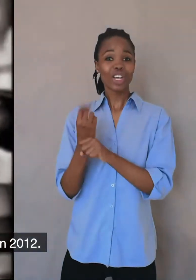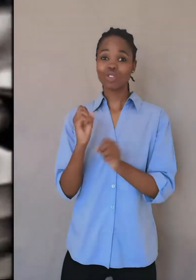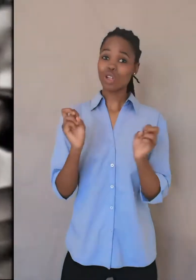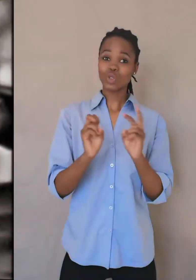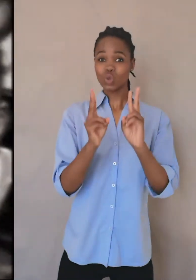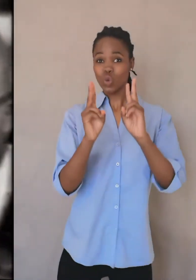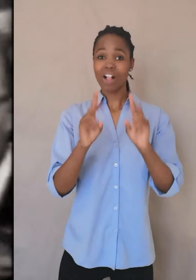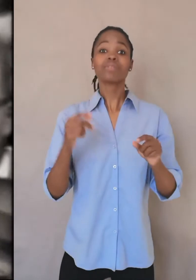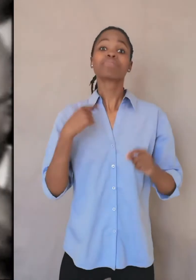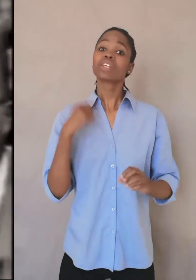He said,